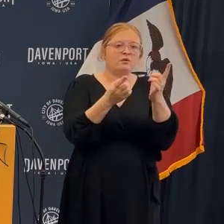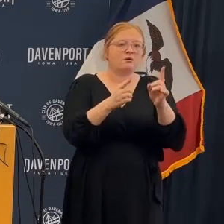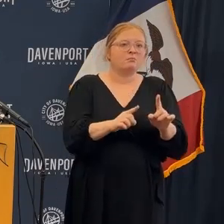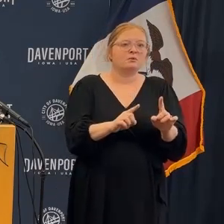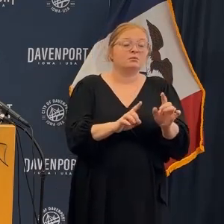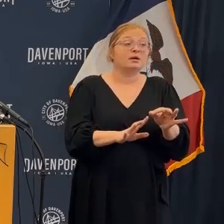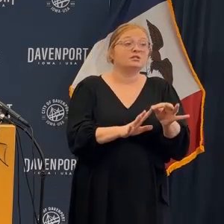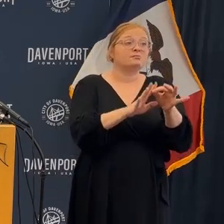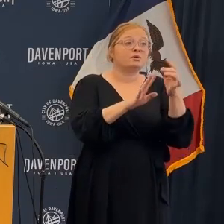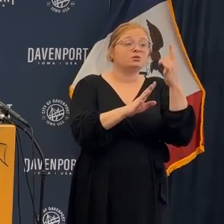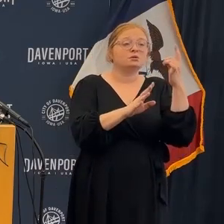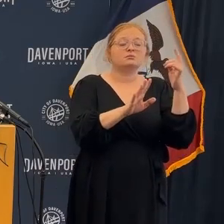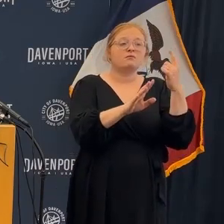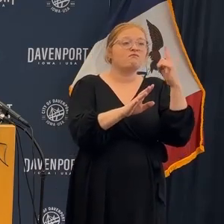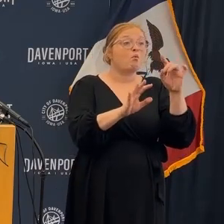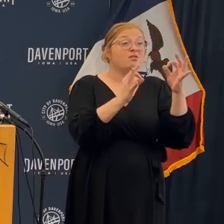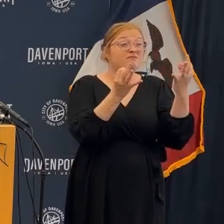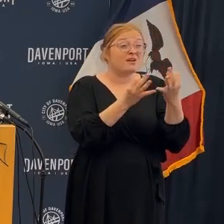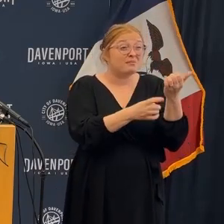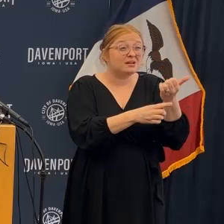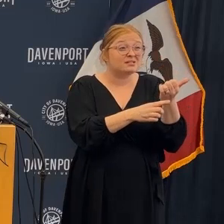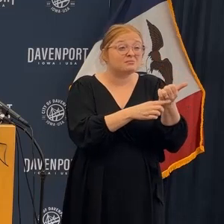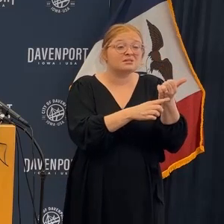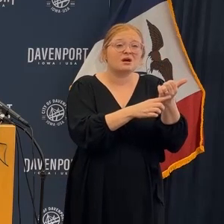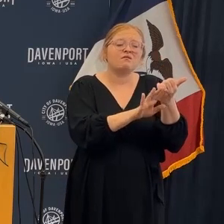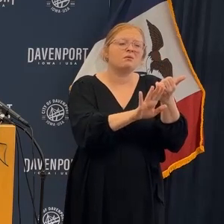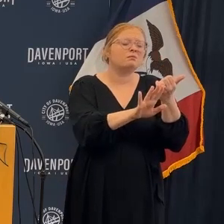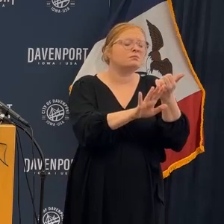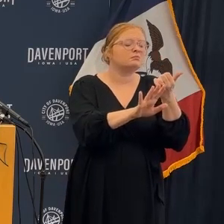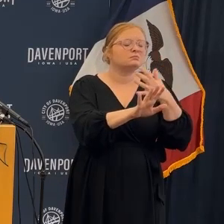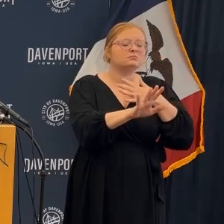by this event.